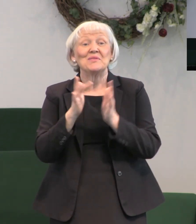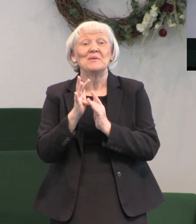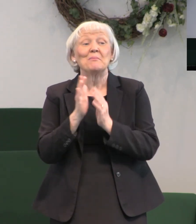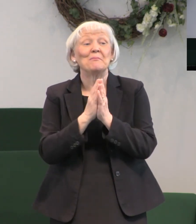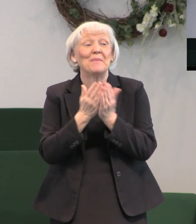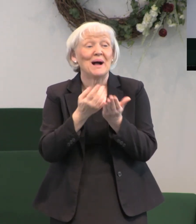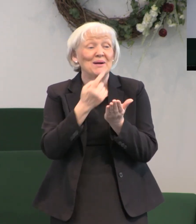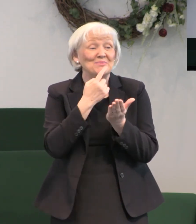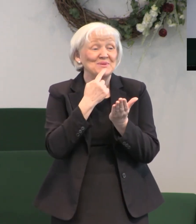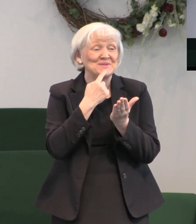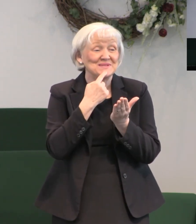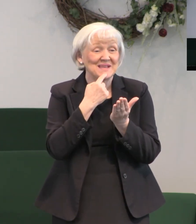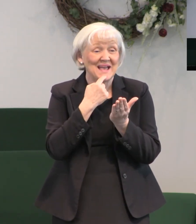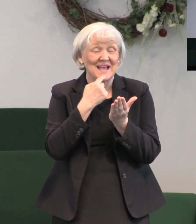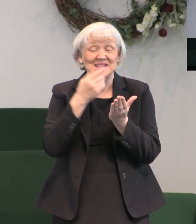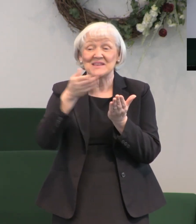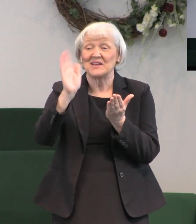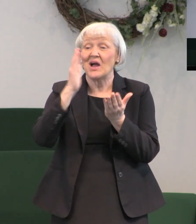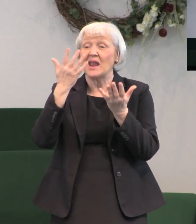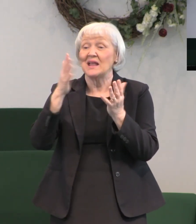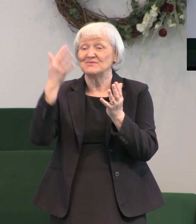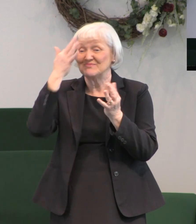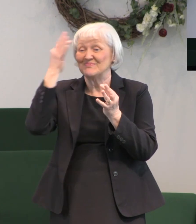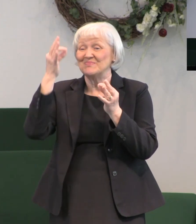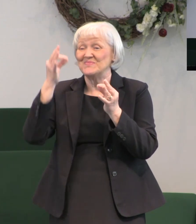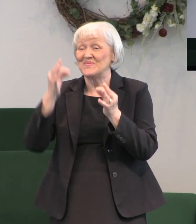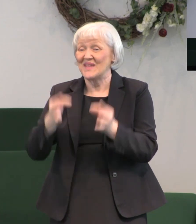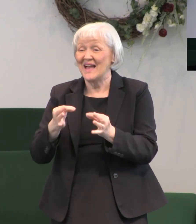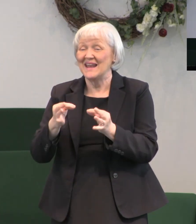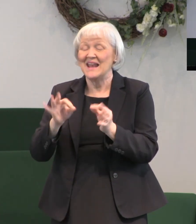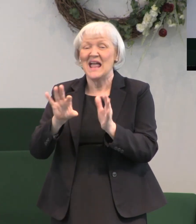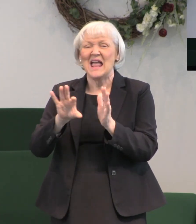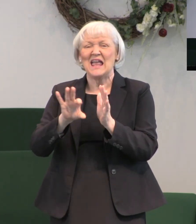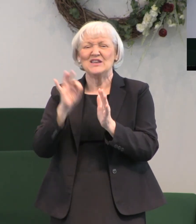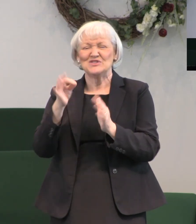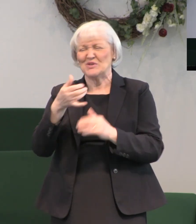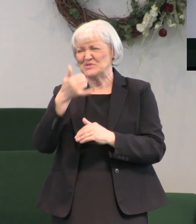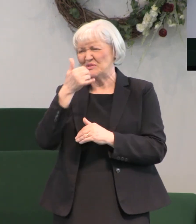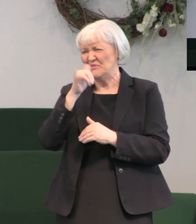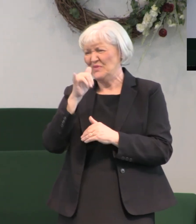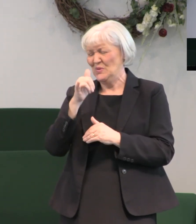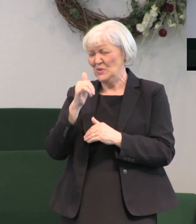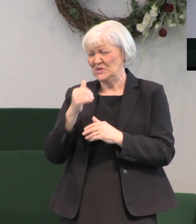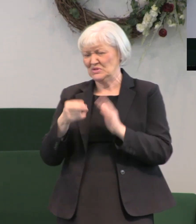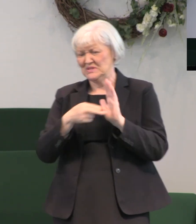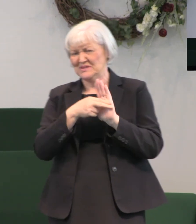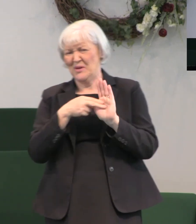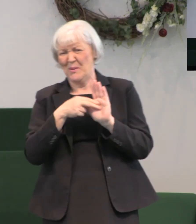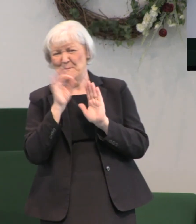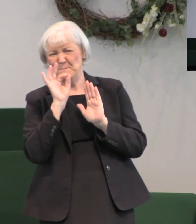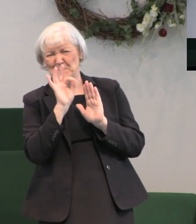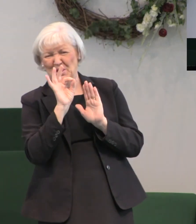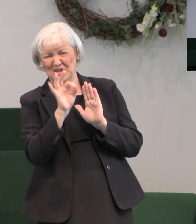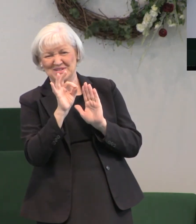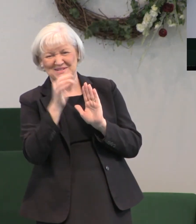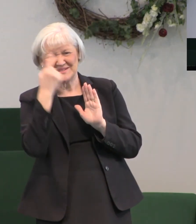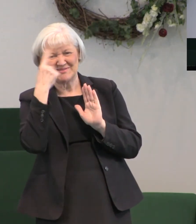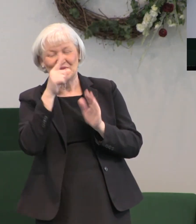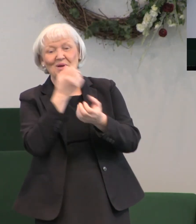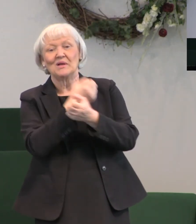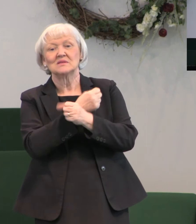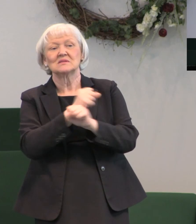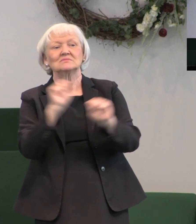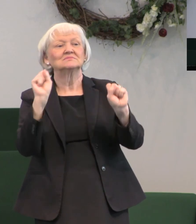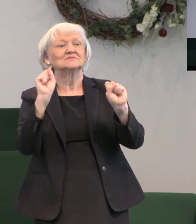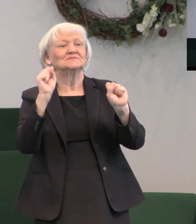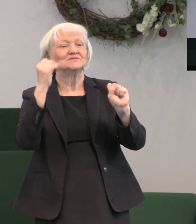ordained that God chose the foolishness of preaching to save them that